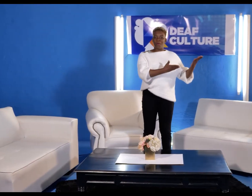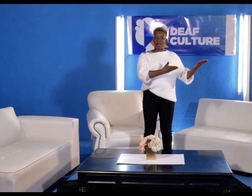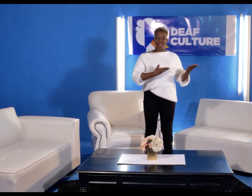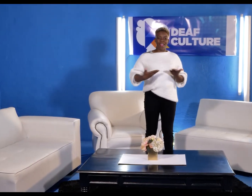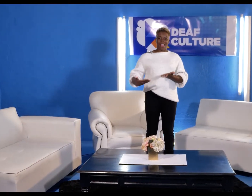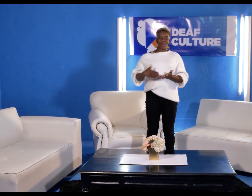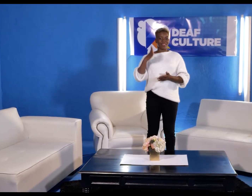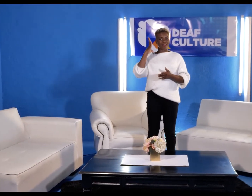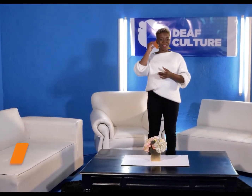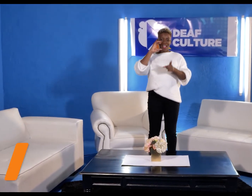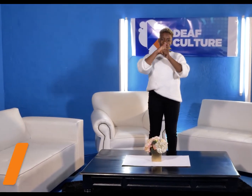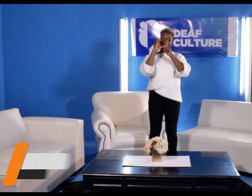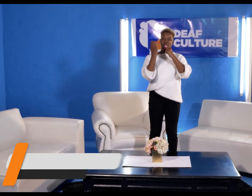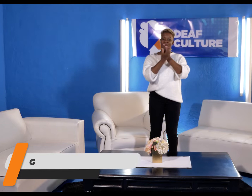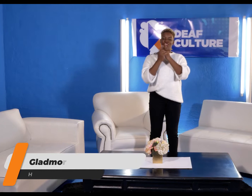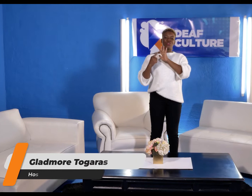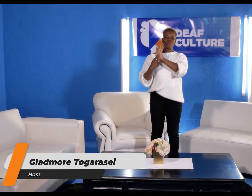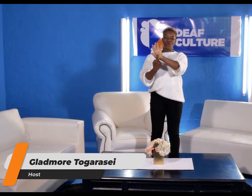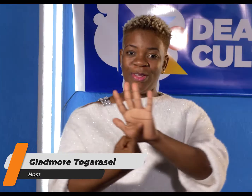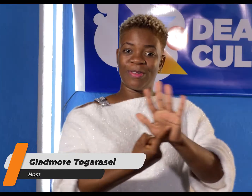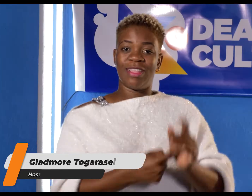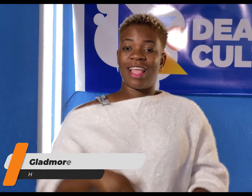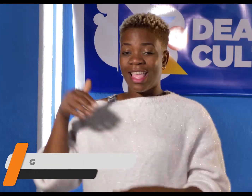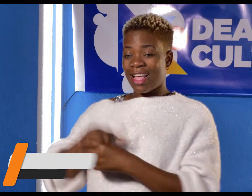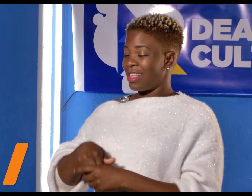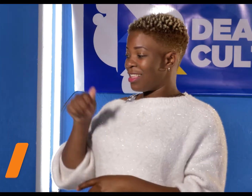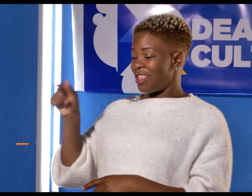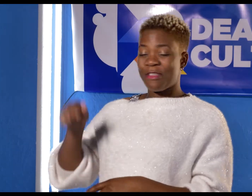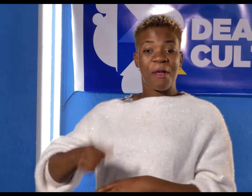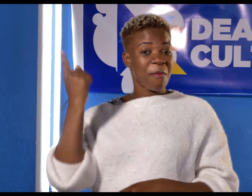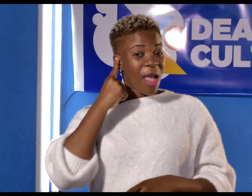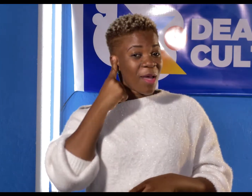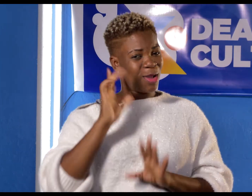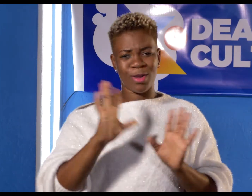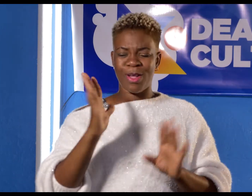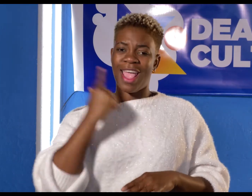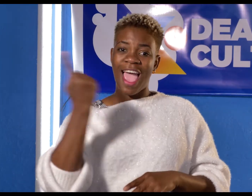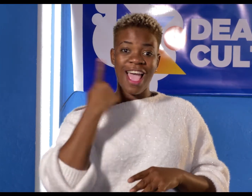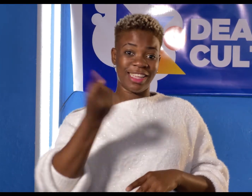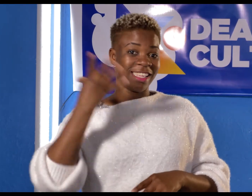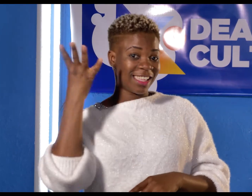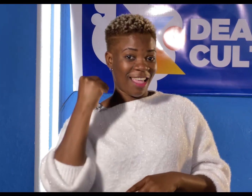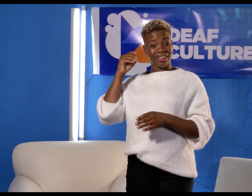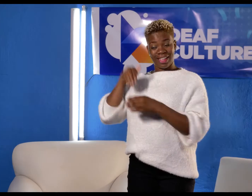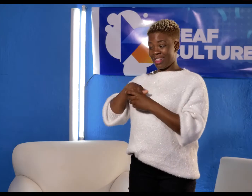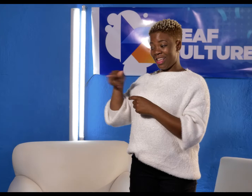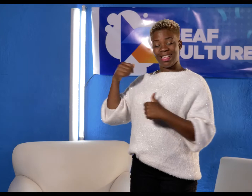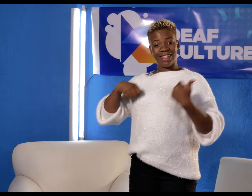Welcome to the Keyona TV Deaf Culture Show. This is a show for the deaf by the deaf. In this show, you